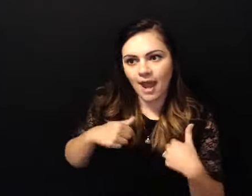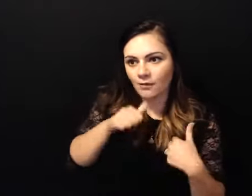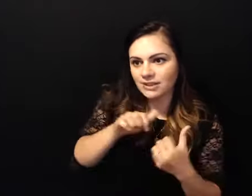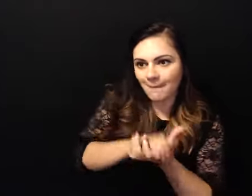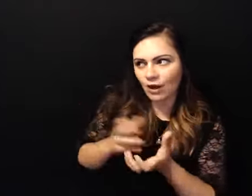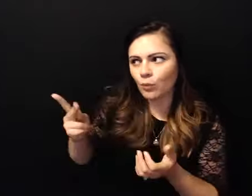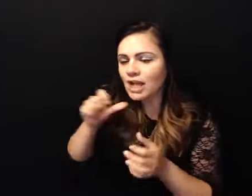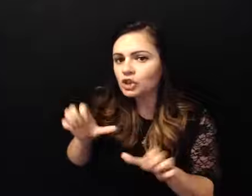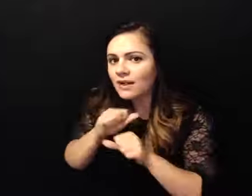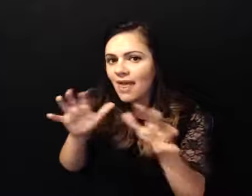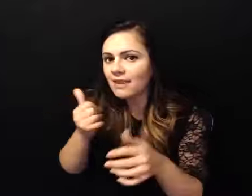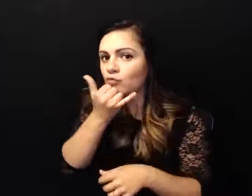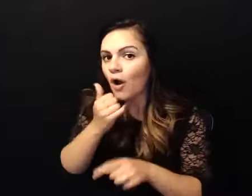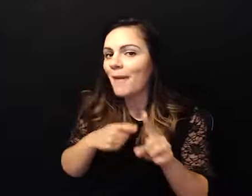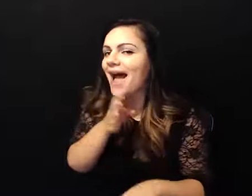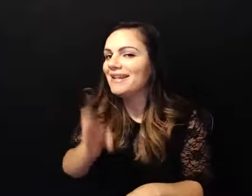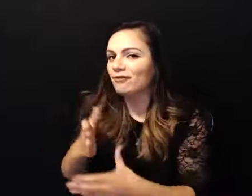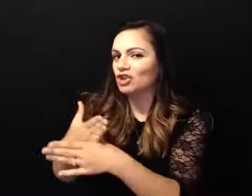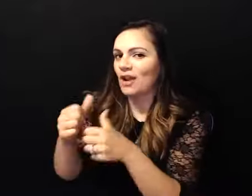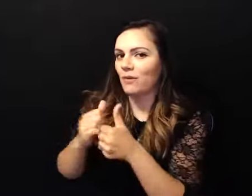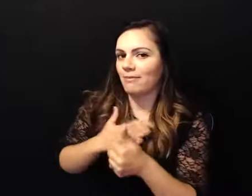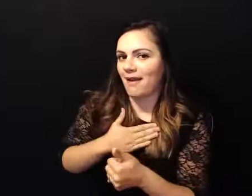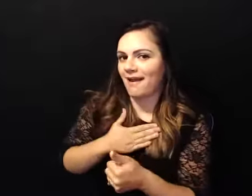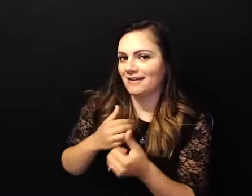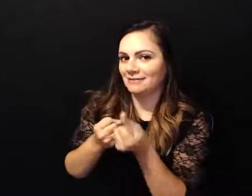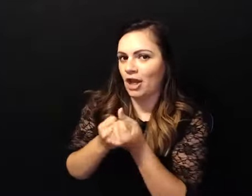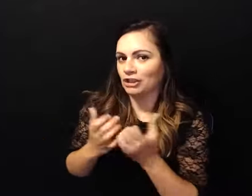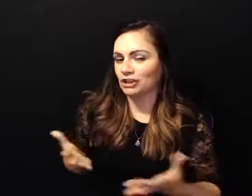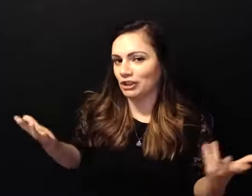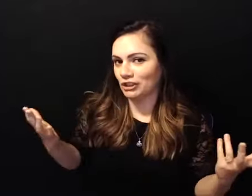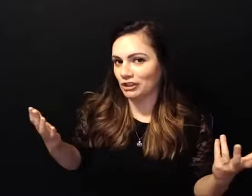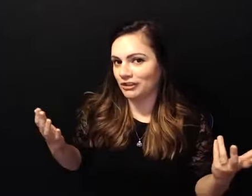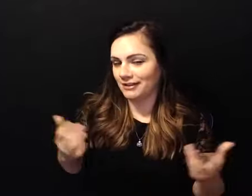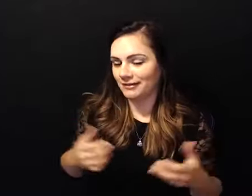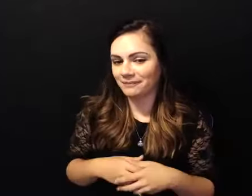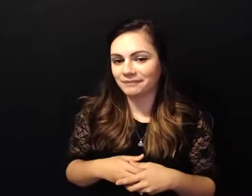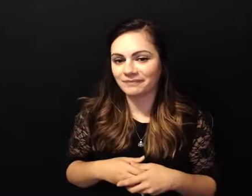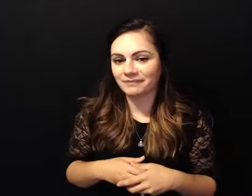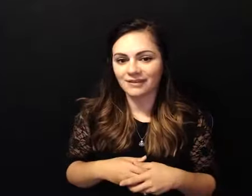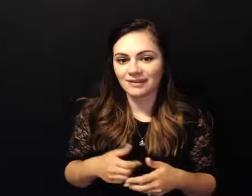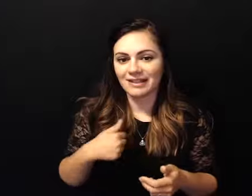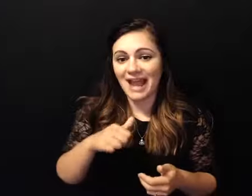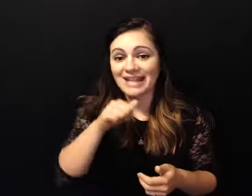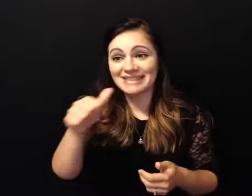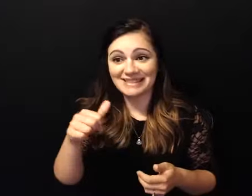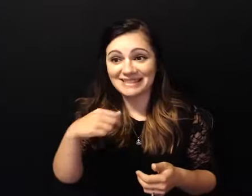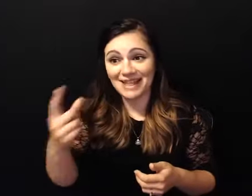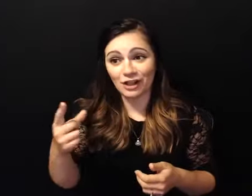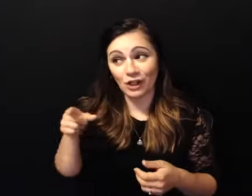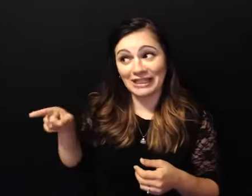but i never shared it with my sponsor and i didn't share with her that he was my boss at one time those things are probably